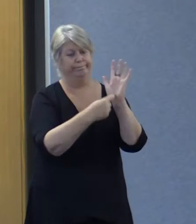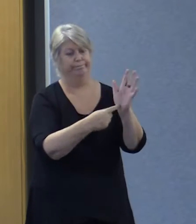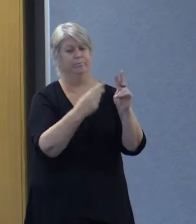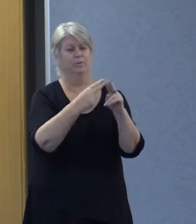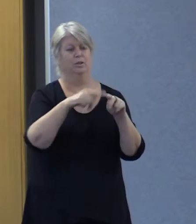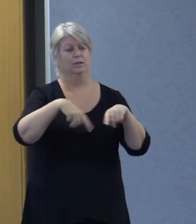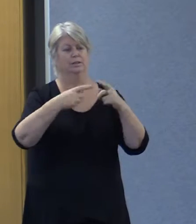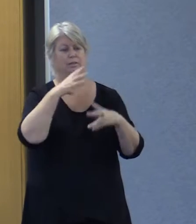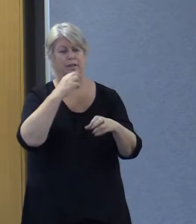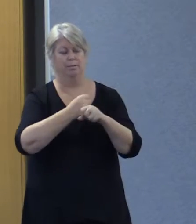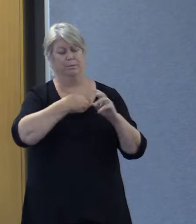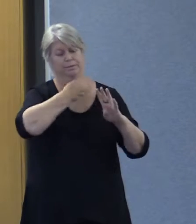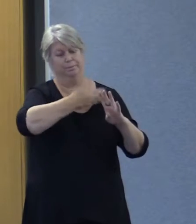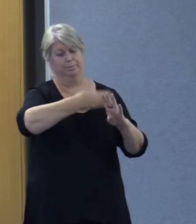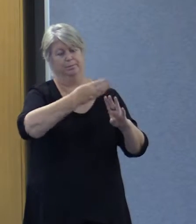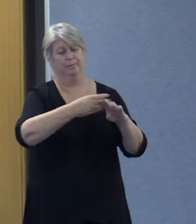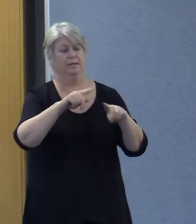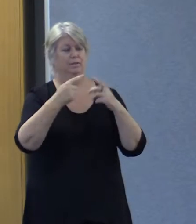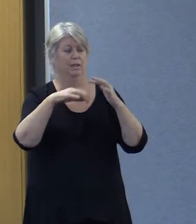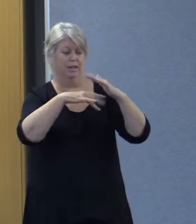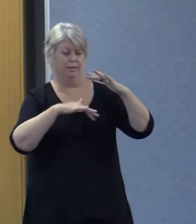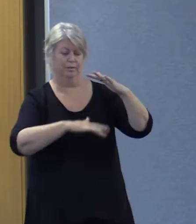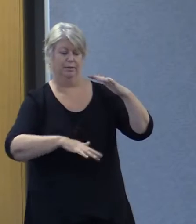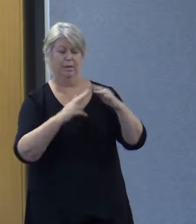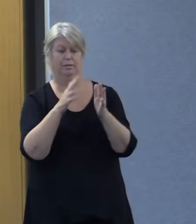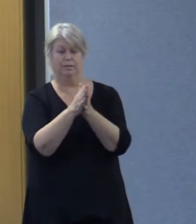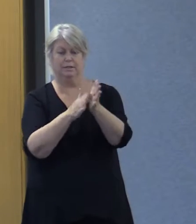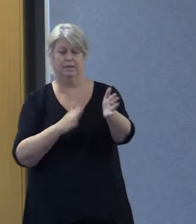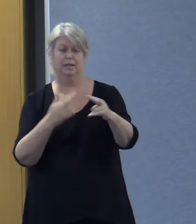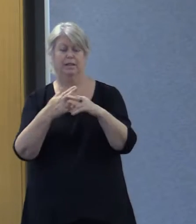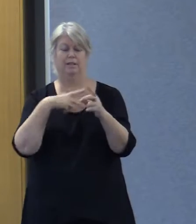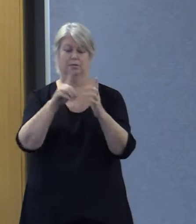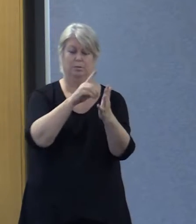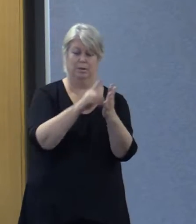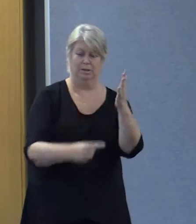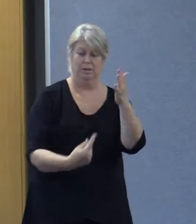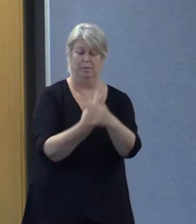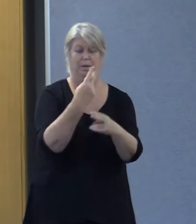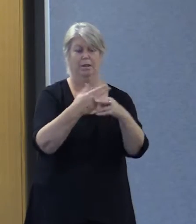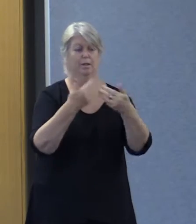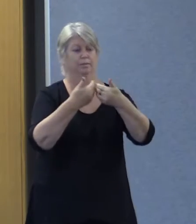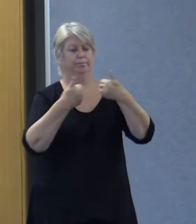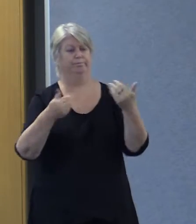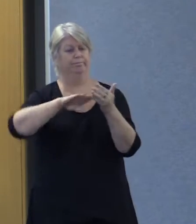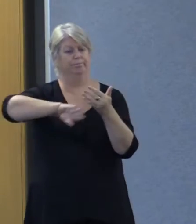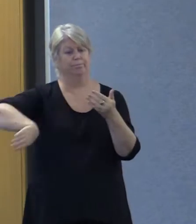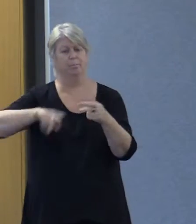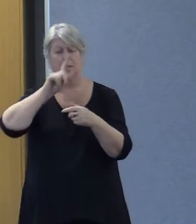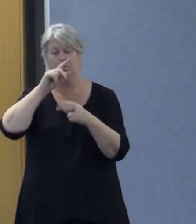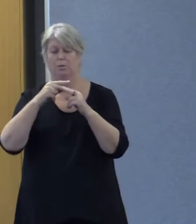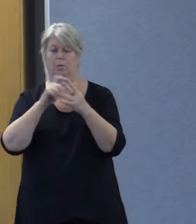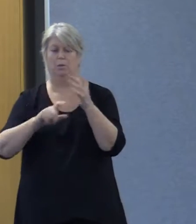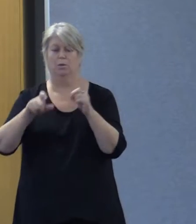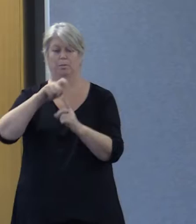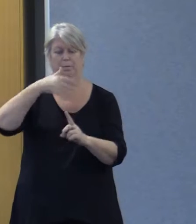successive governments the multiple layers of disadvantage and discrimination that have alienated and isolated people from cold